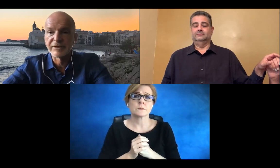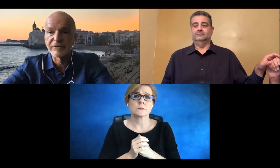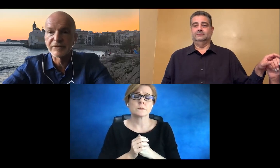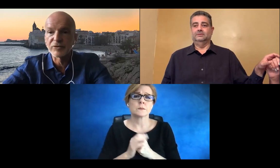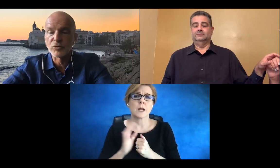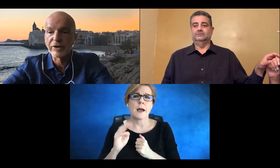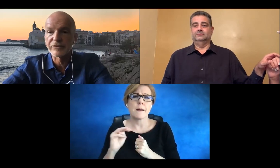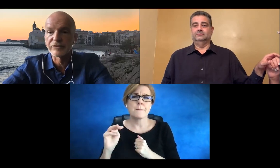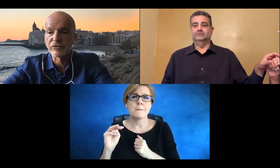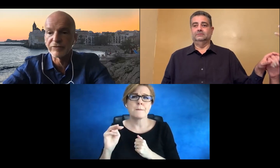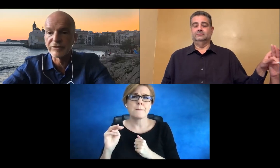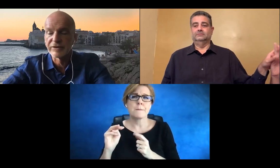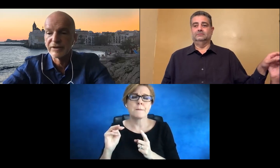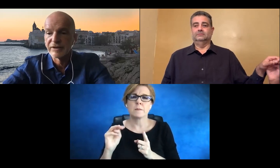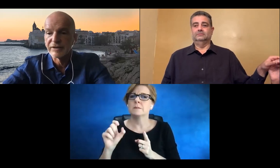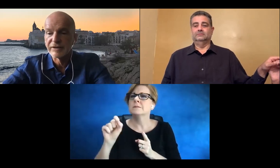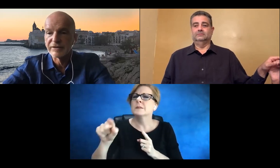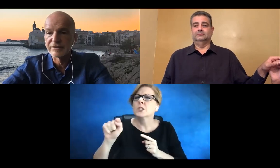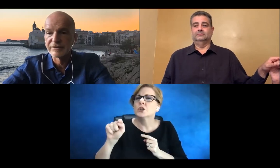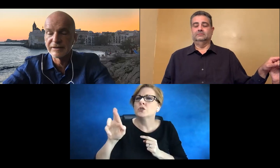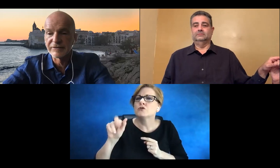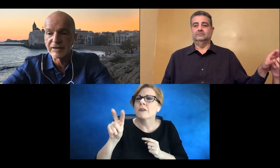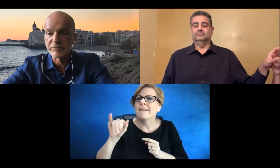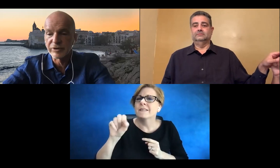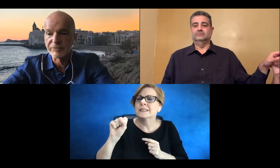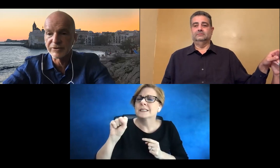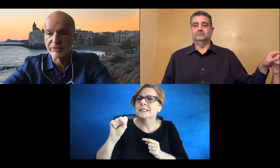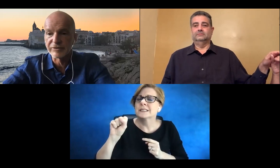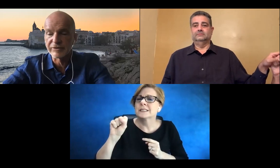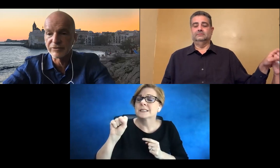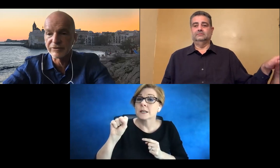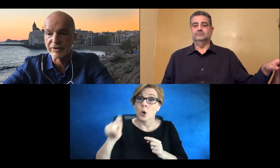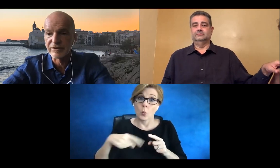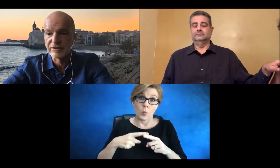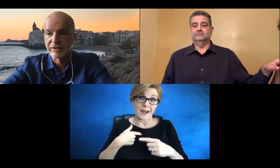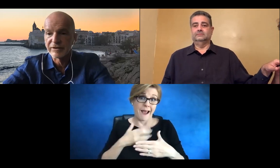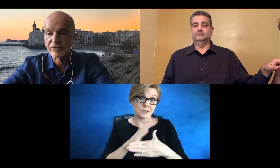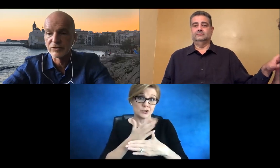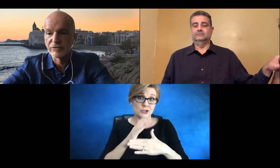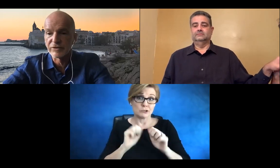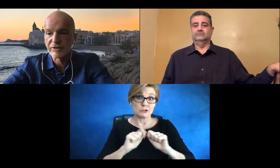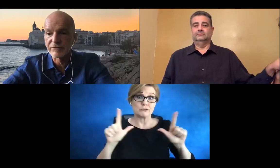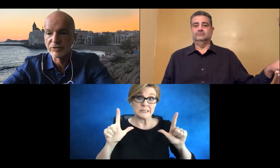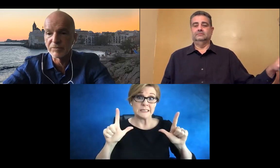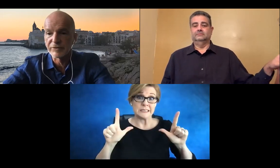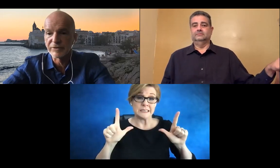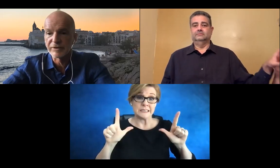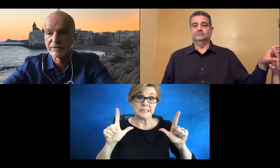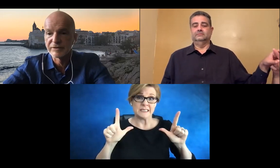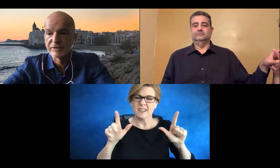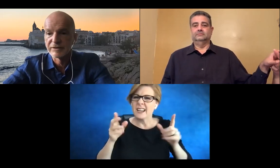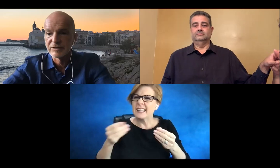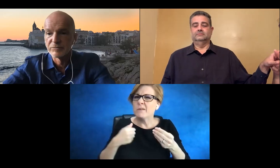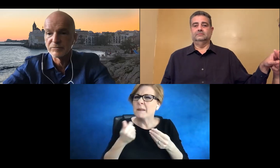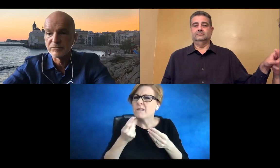This is a question to Travis. This time, when I'm sharing the screen share, it shows a few options here.